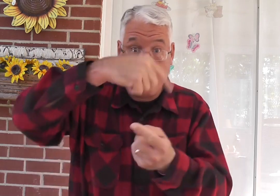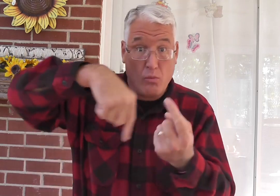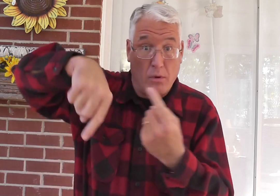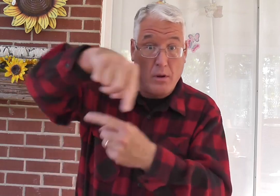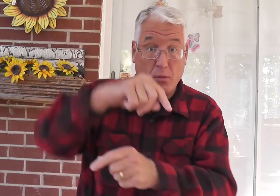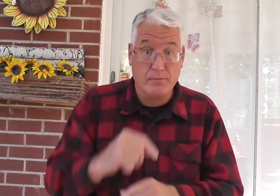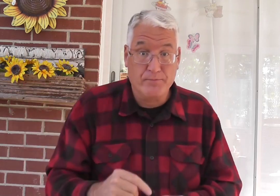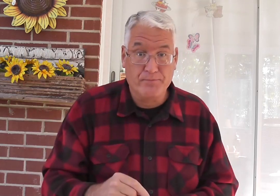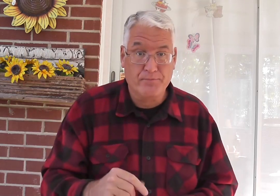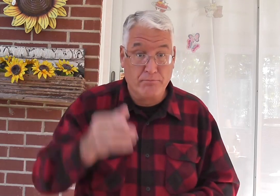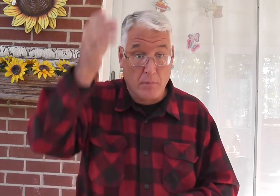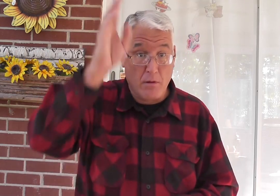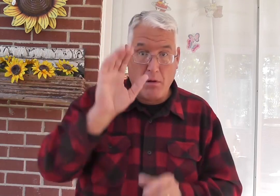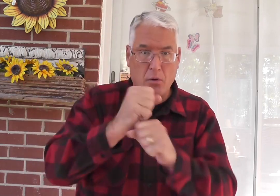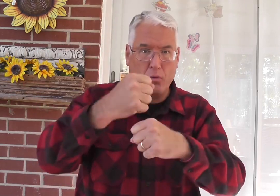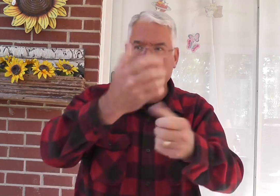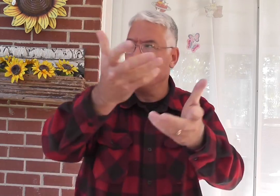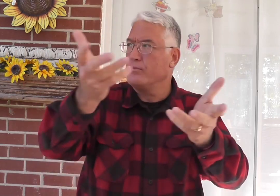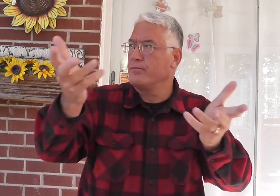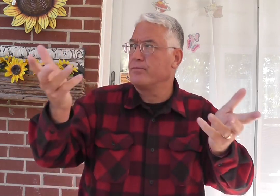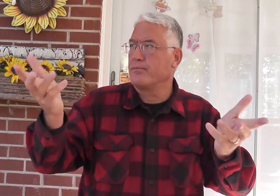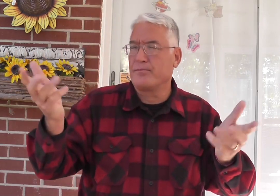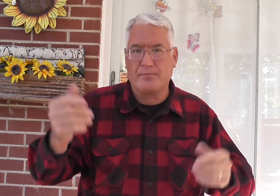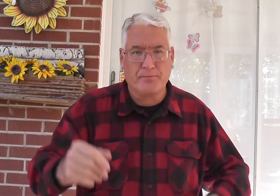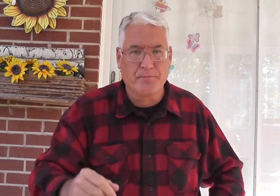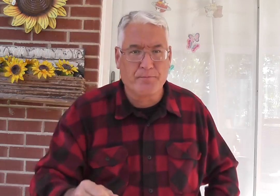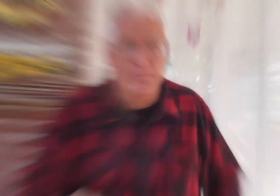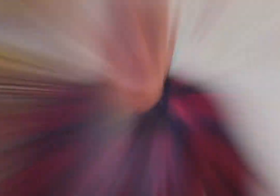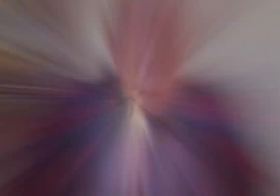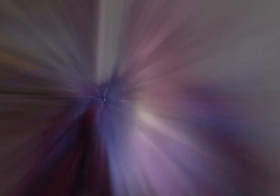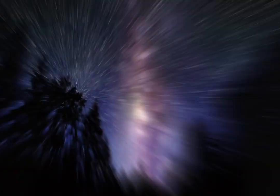creator. Look around you. God created everything.